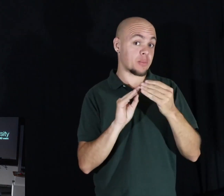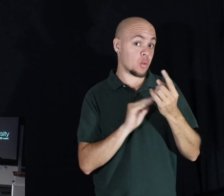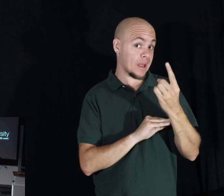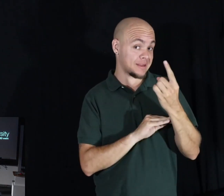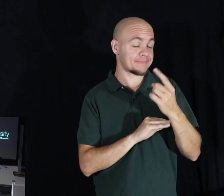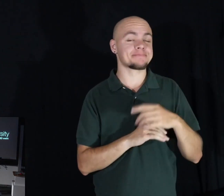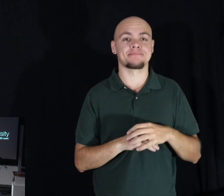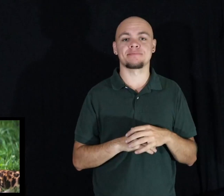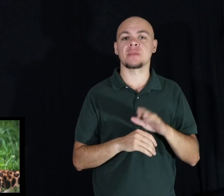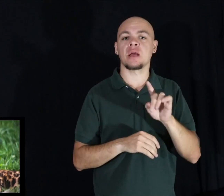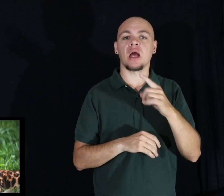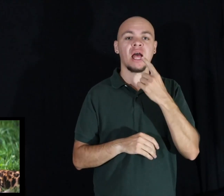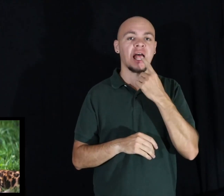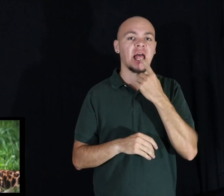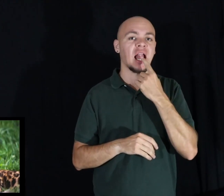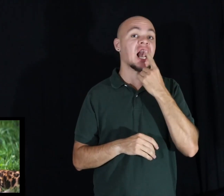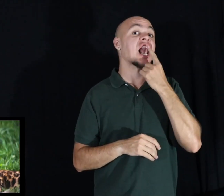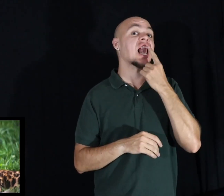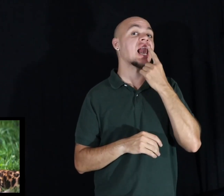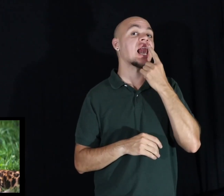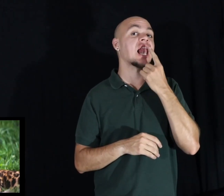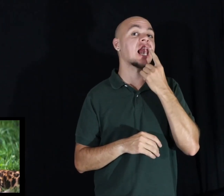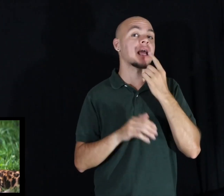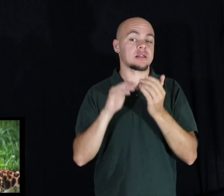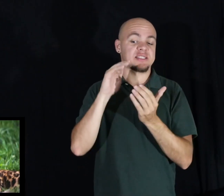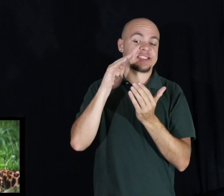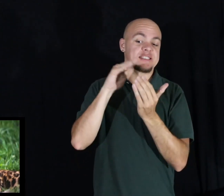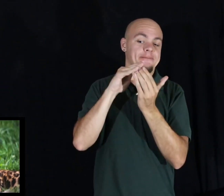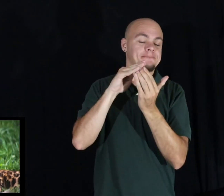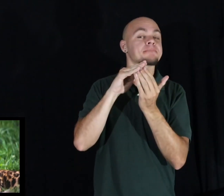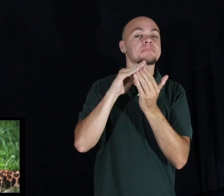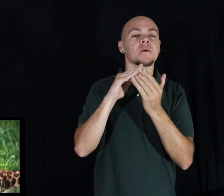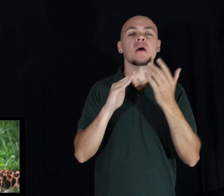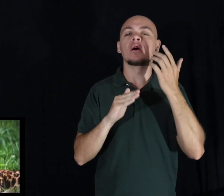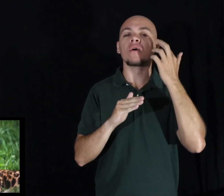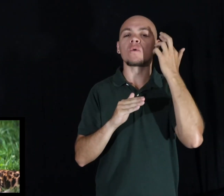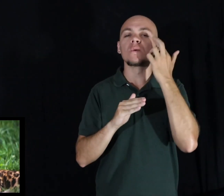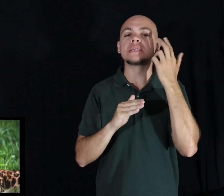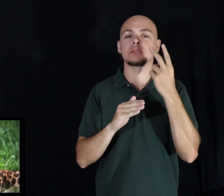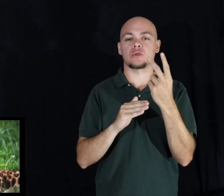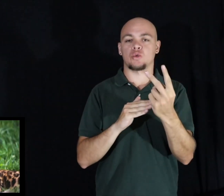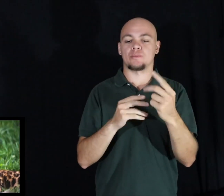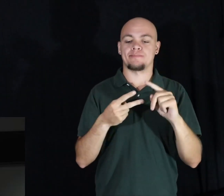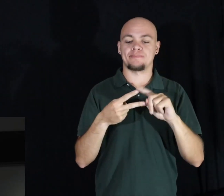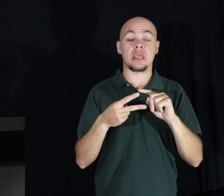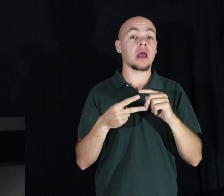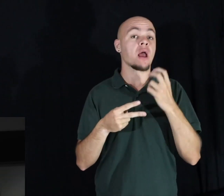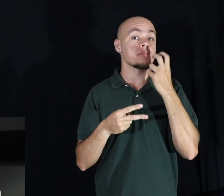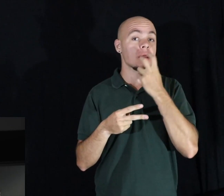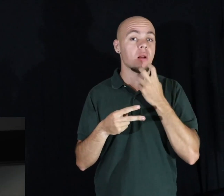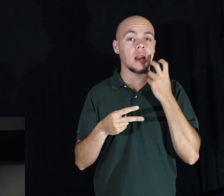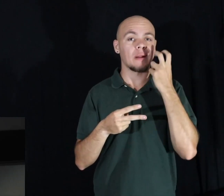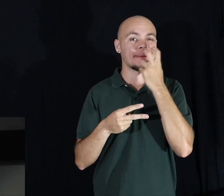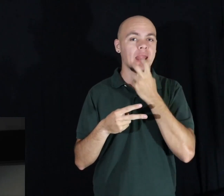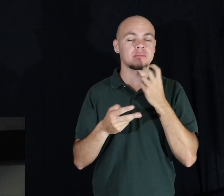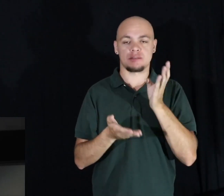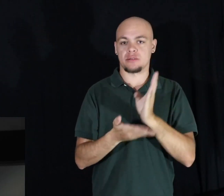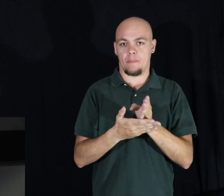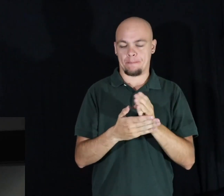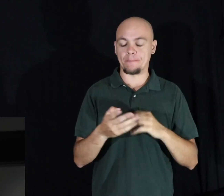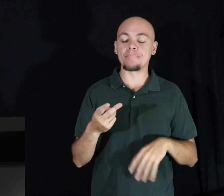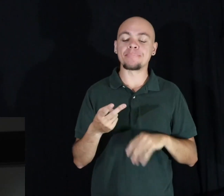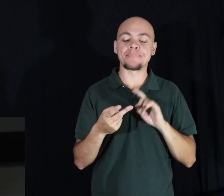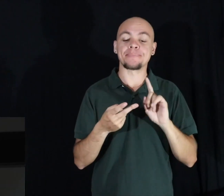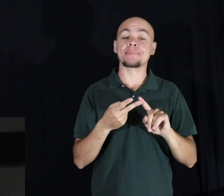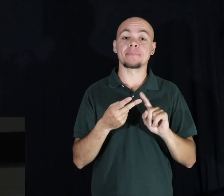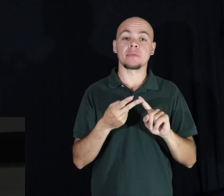press the tip of your tongue to the roof of your mouth for two reasons. This will stop you mouthing the words as you're reading, and it will also create